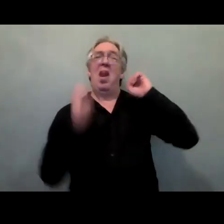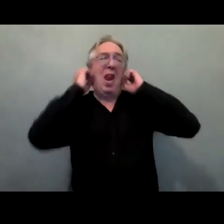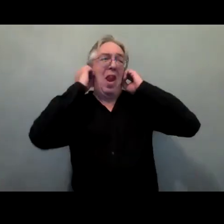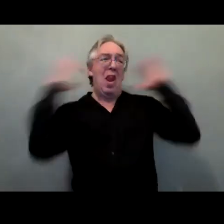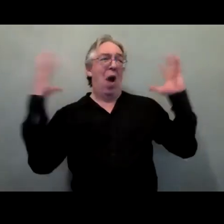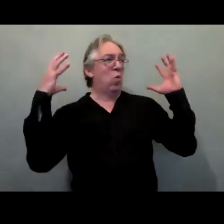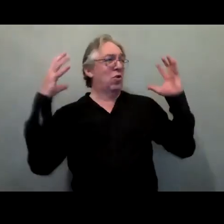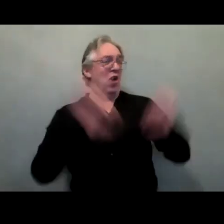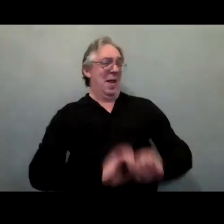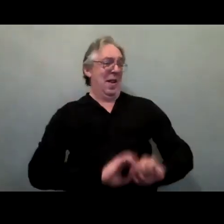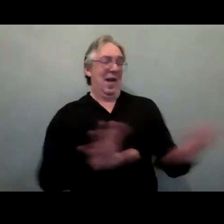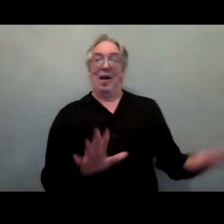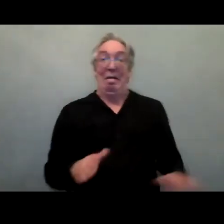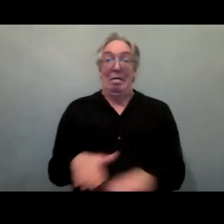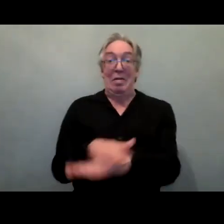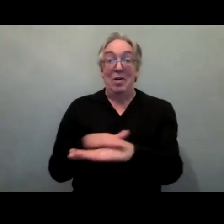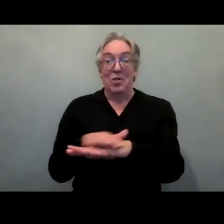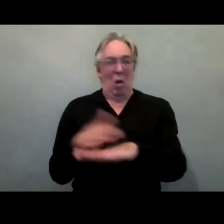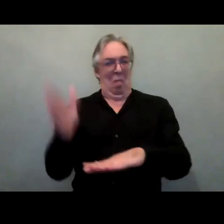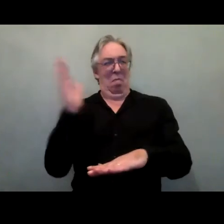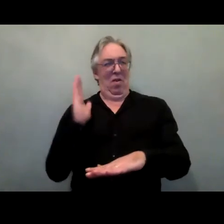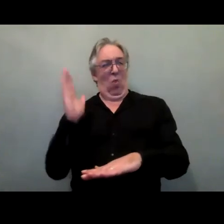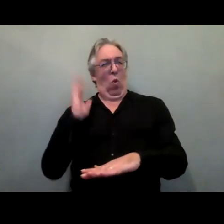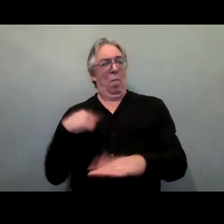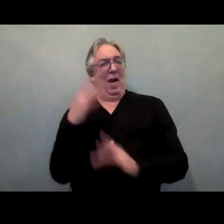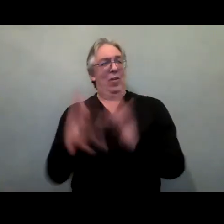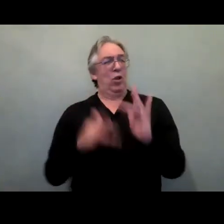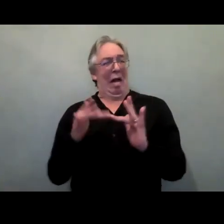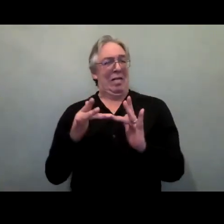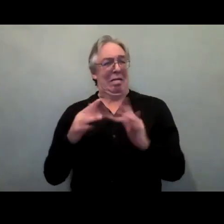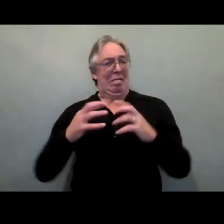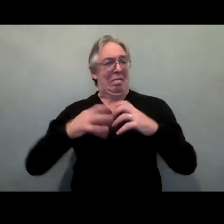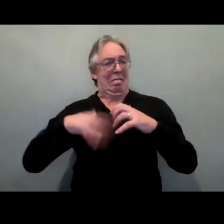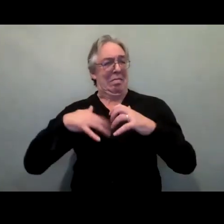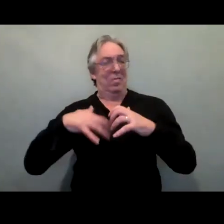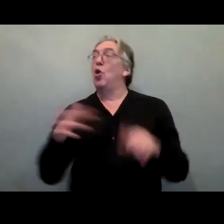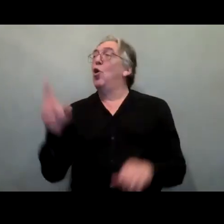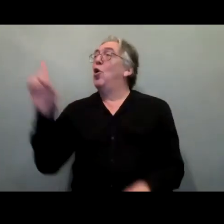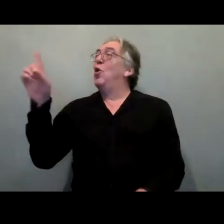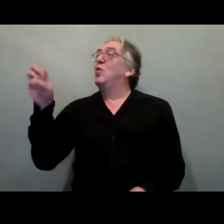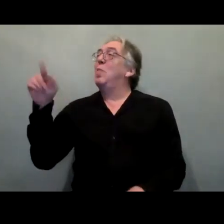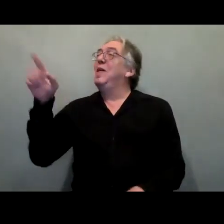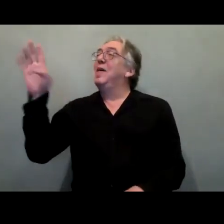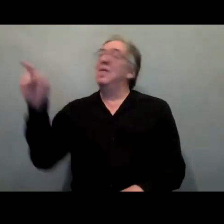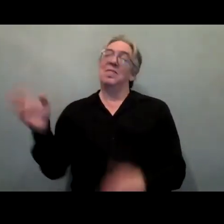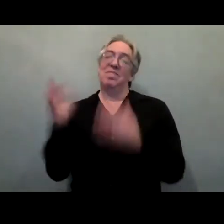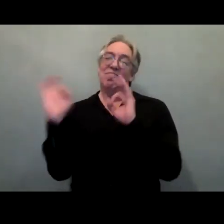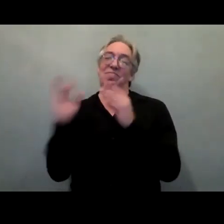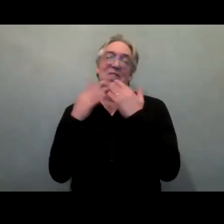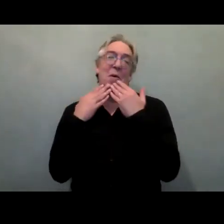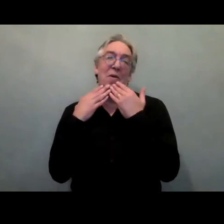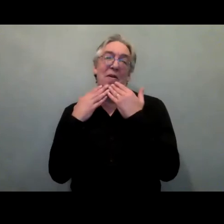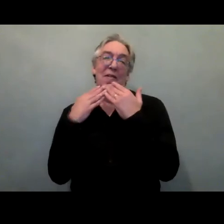Thank you. Sorry, I was just having a little bit of a problem here with my internet connection. So thank you, Dominic, for allowing